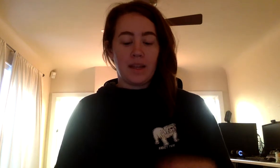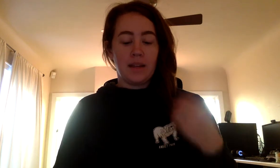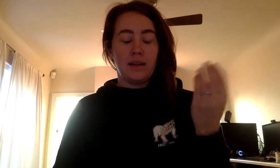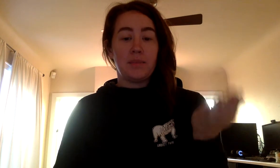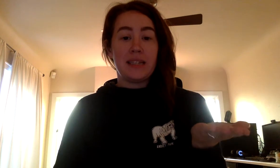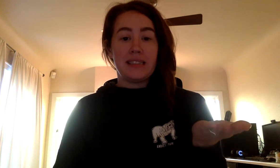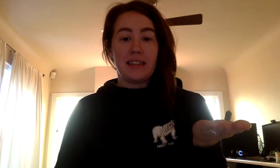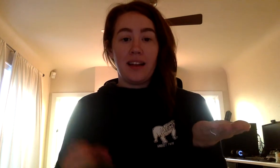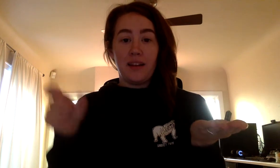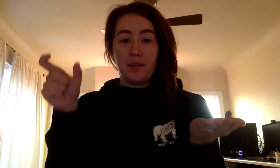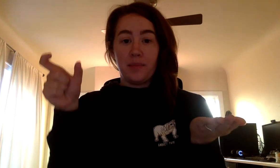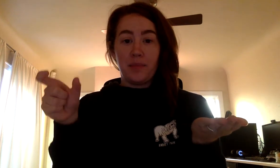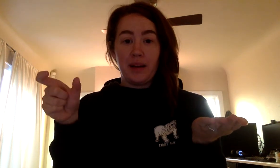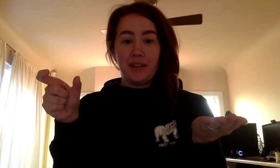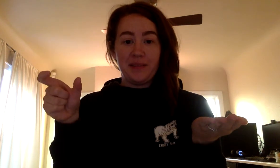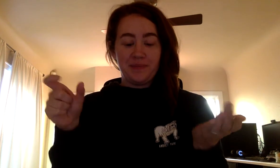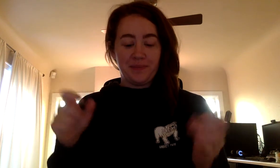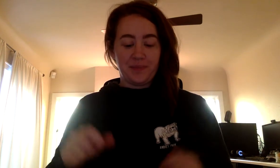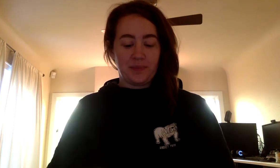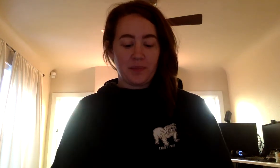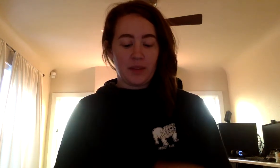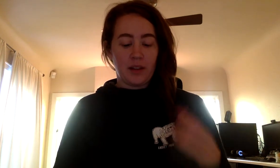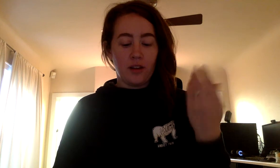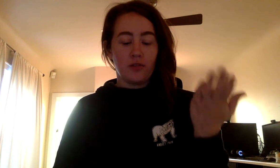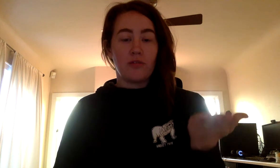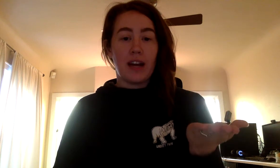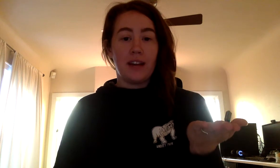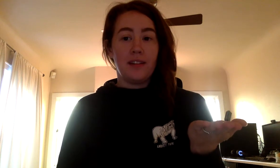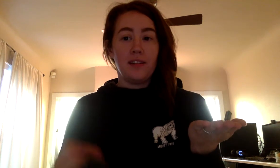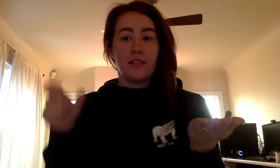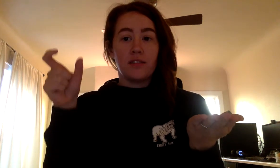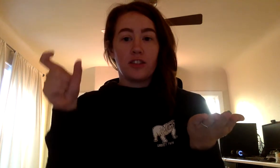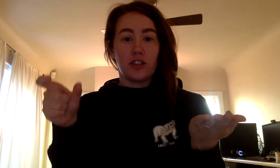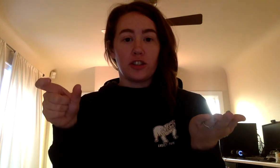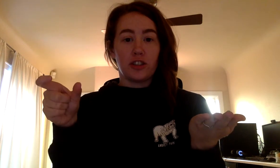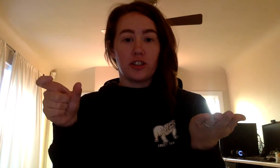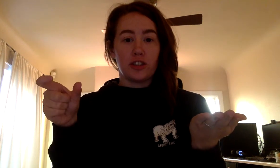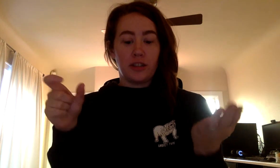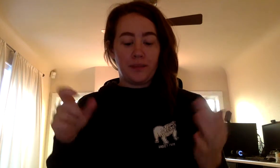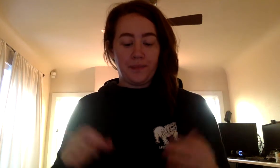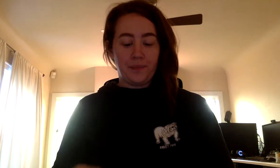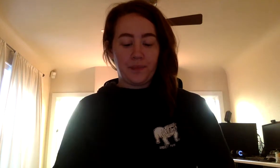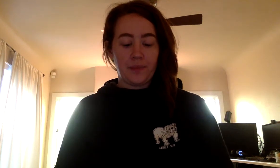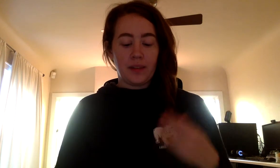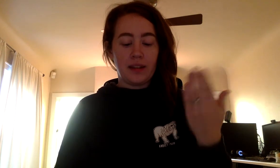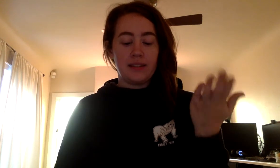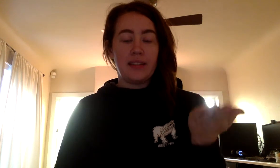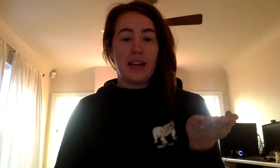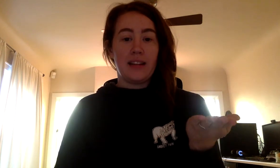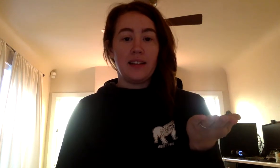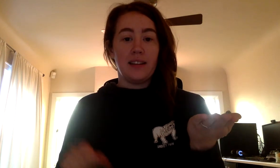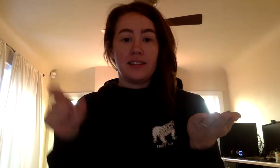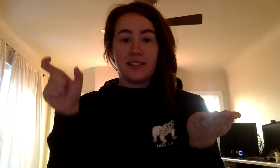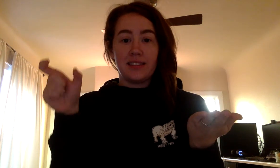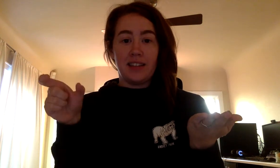Pizza, p. Red, rr. Ten, t.